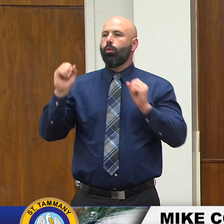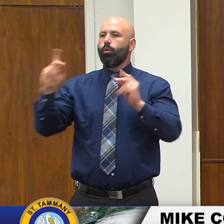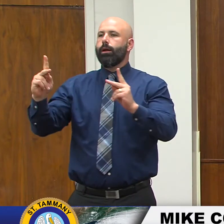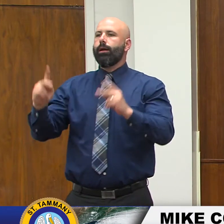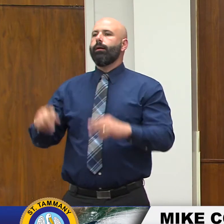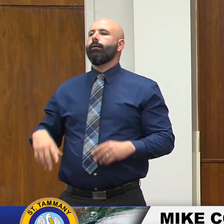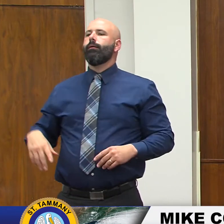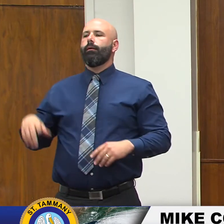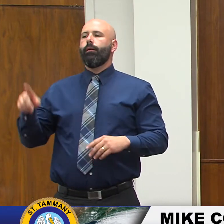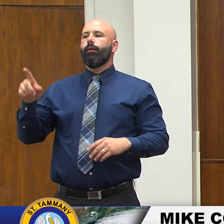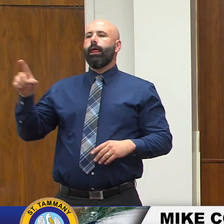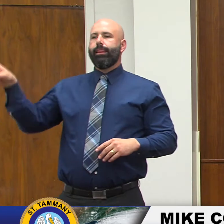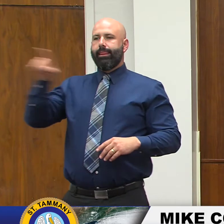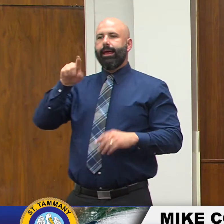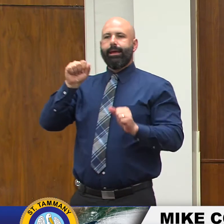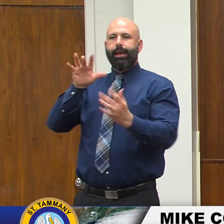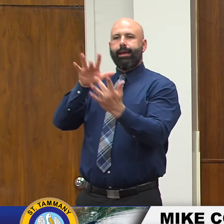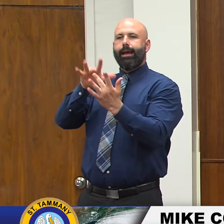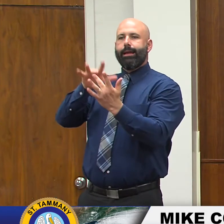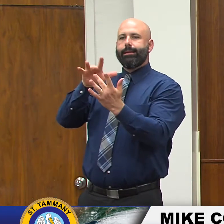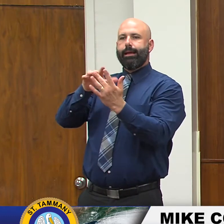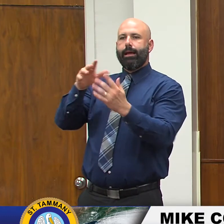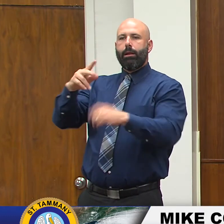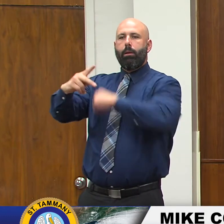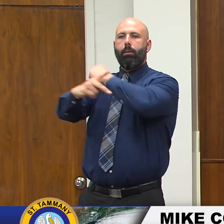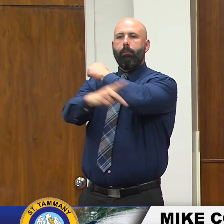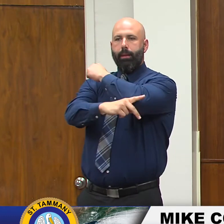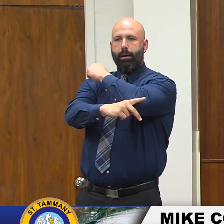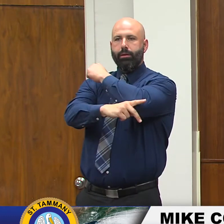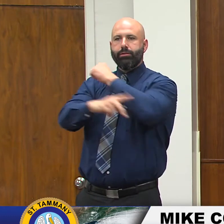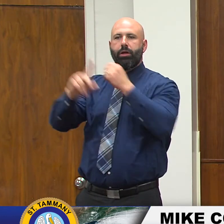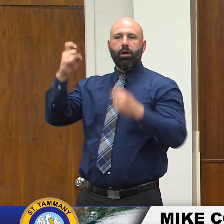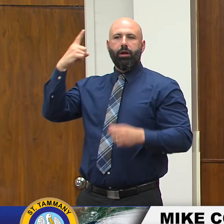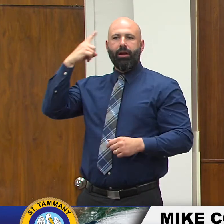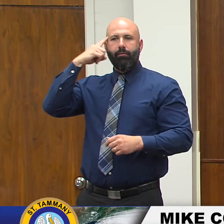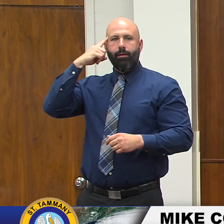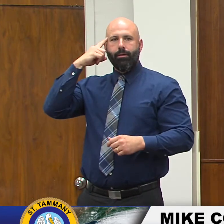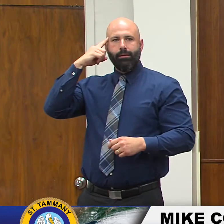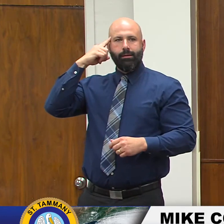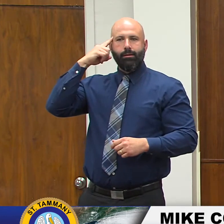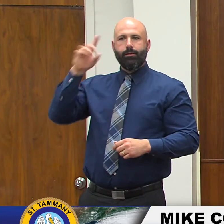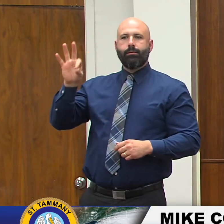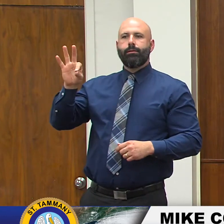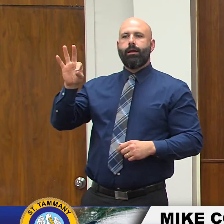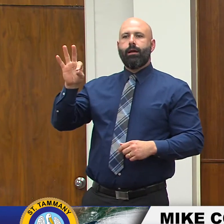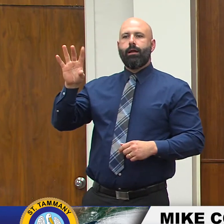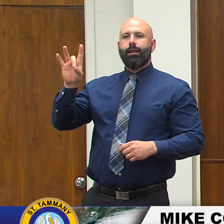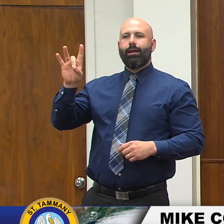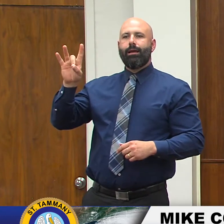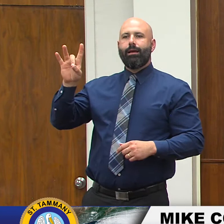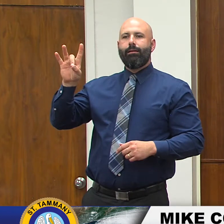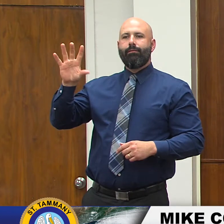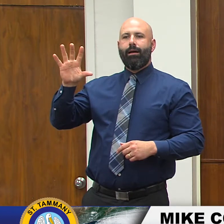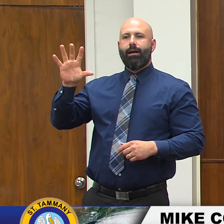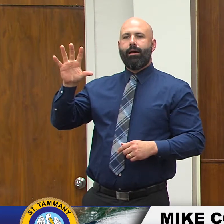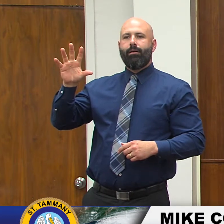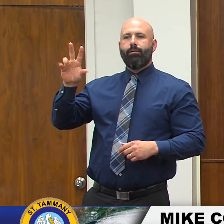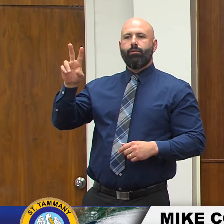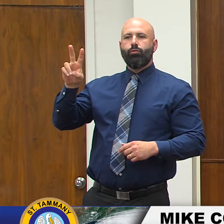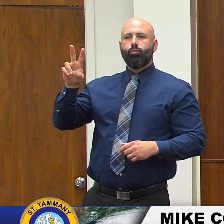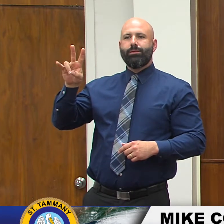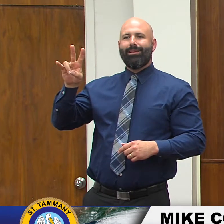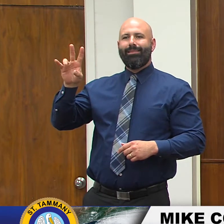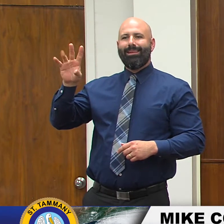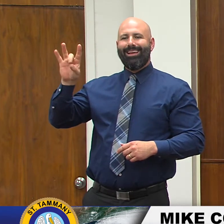contact parish government at 985-898-2700 that is a a uh a line that goes directly